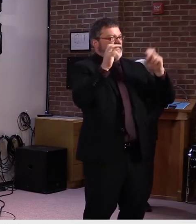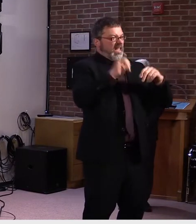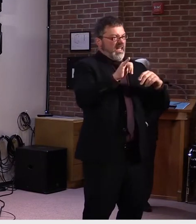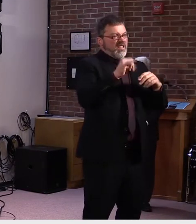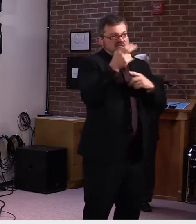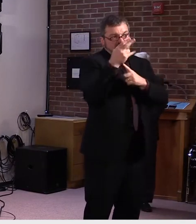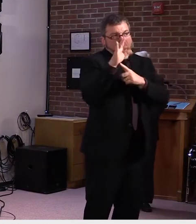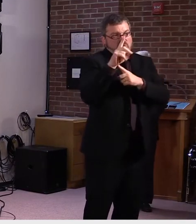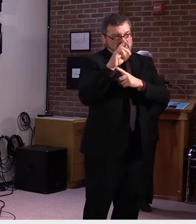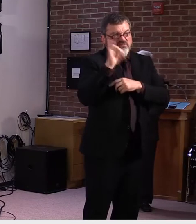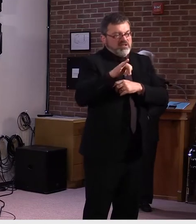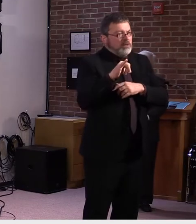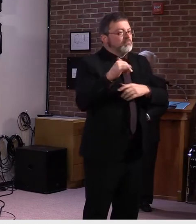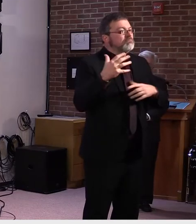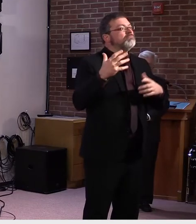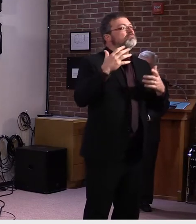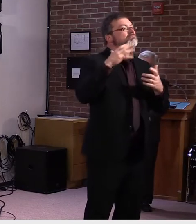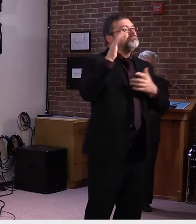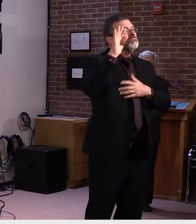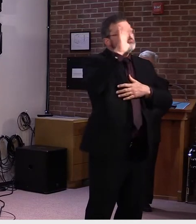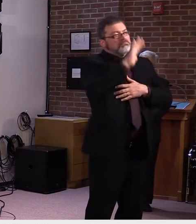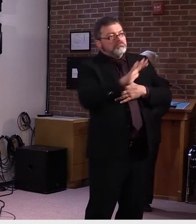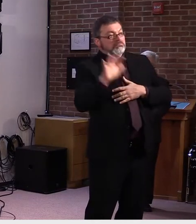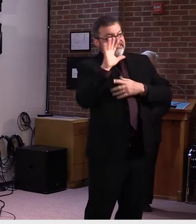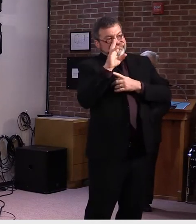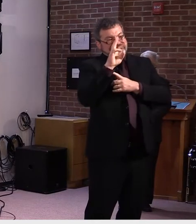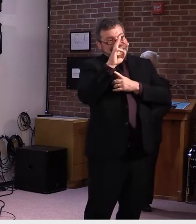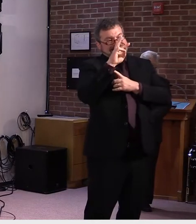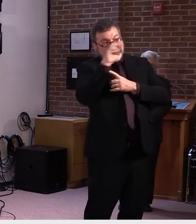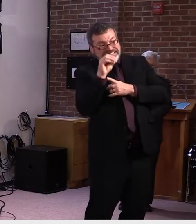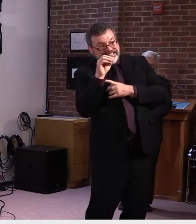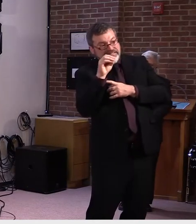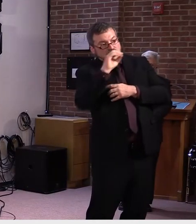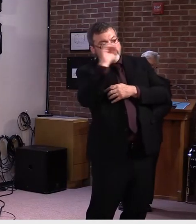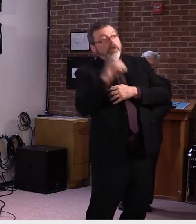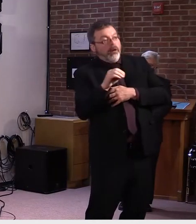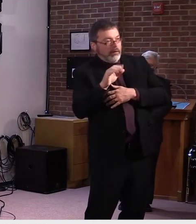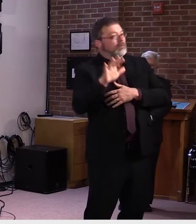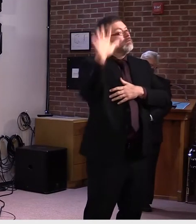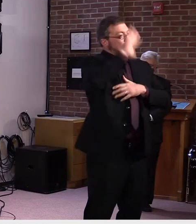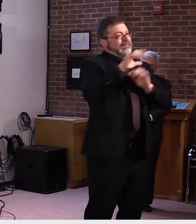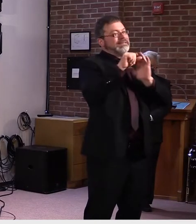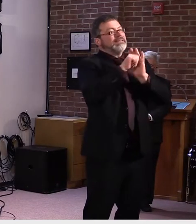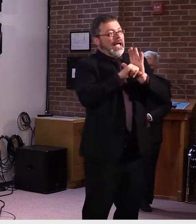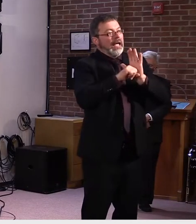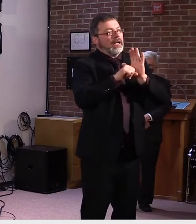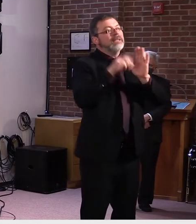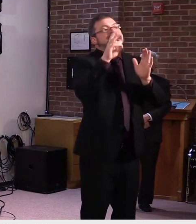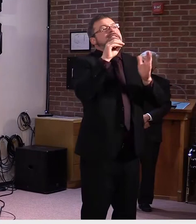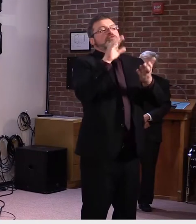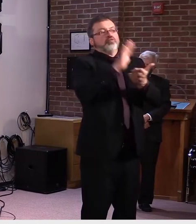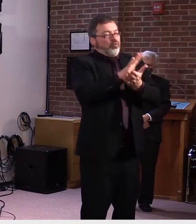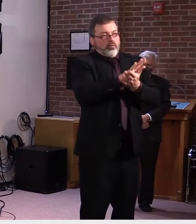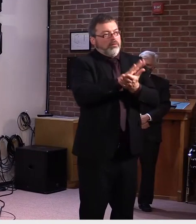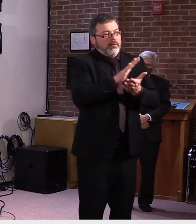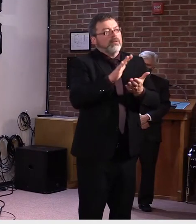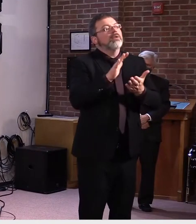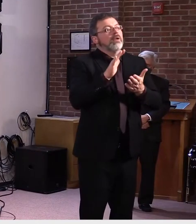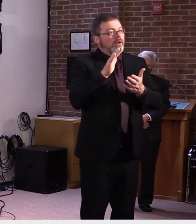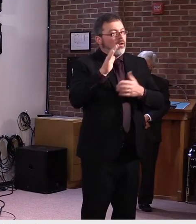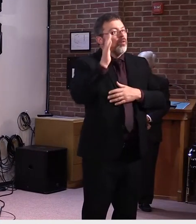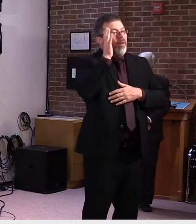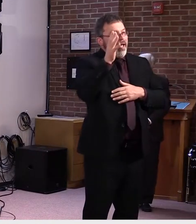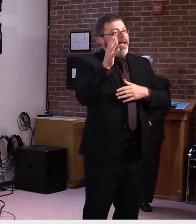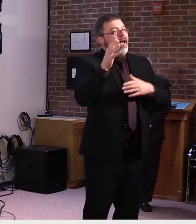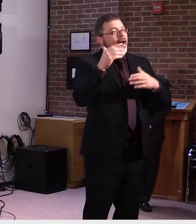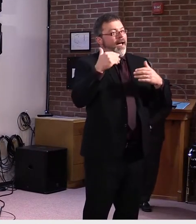We have approximately 60 school districts in the state. We were able to obtain information on the plans of 49 of these districts, as of last